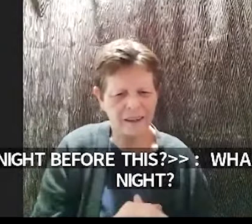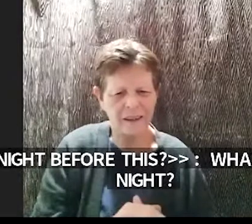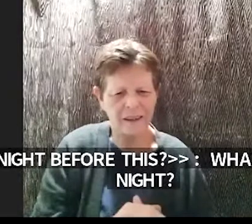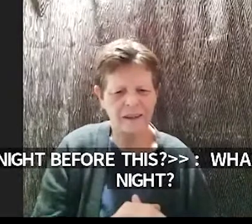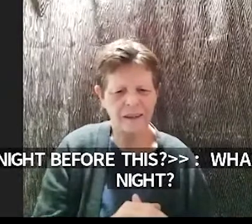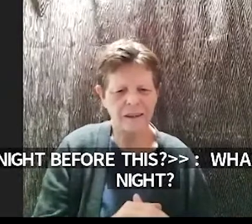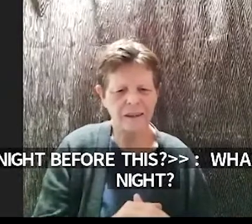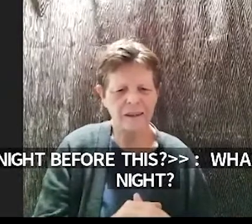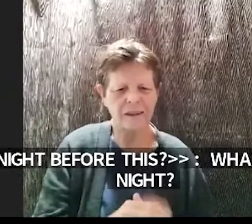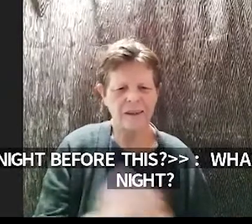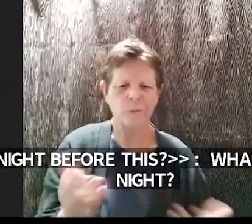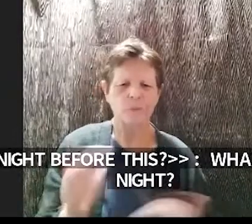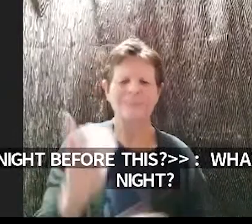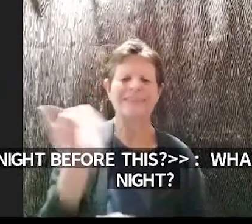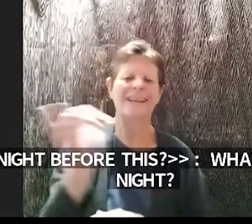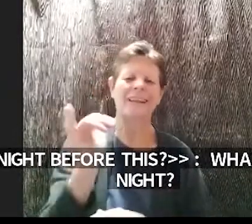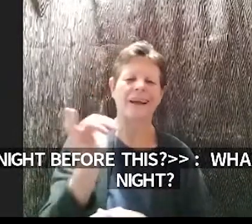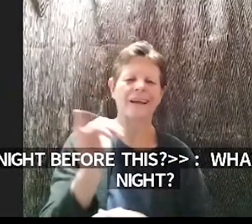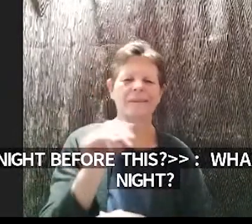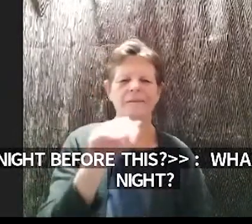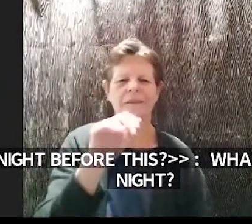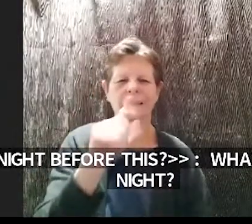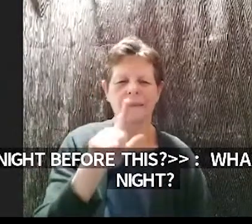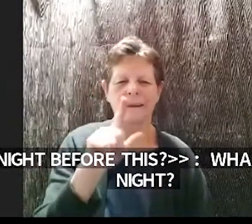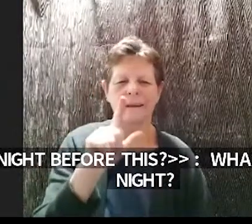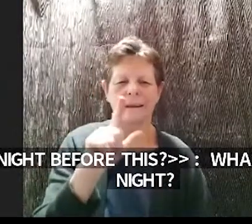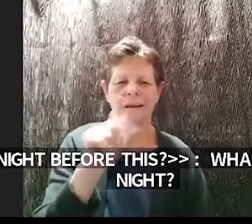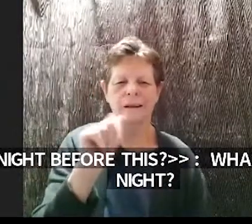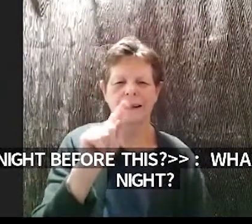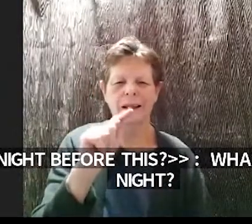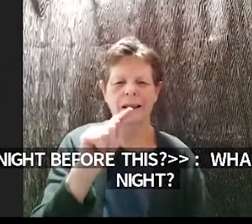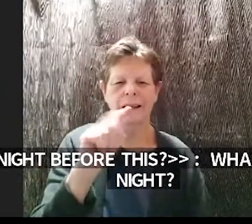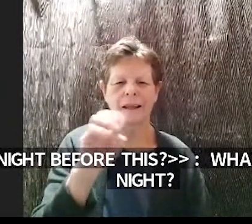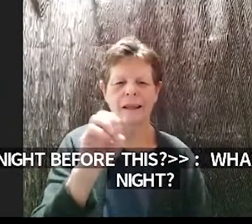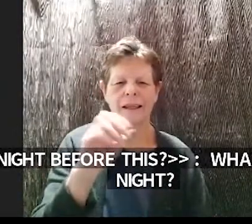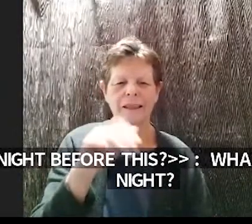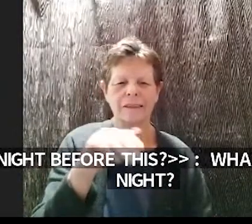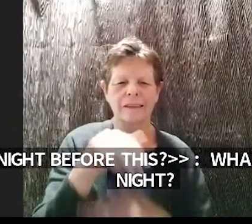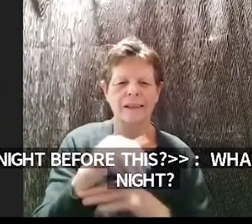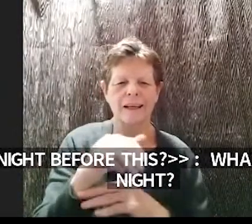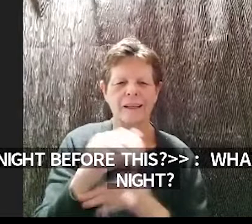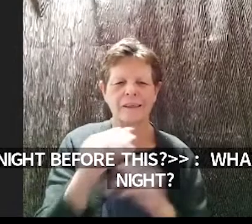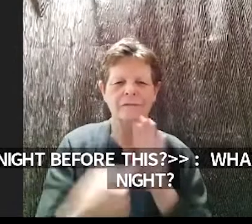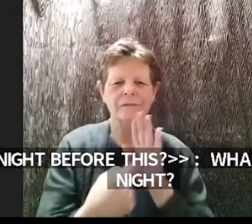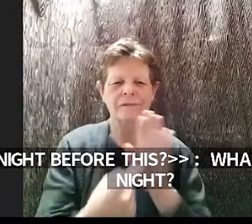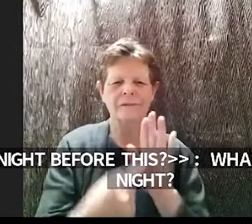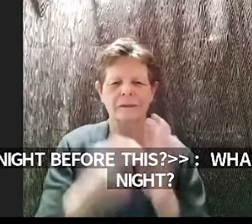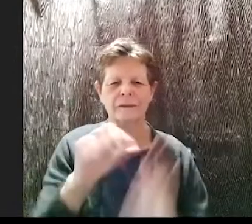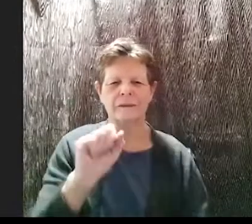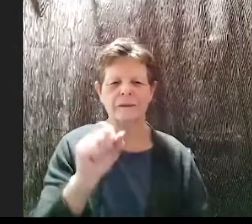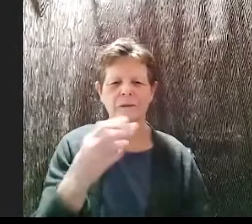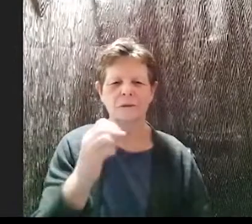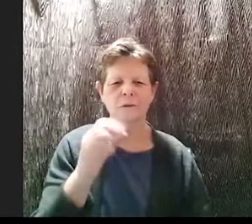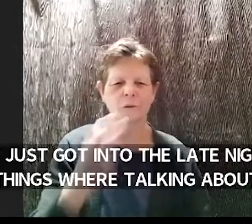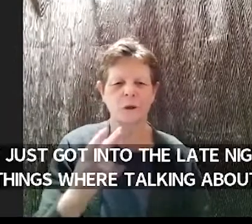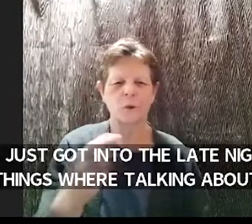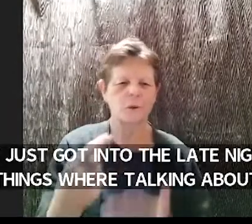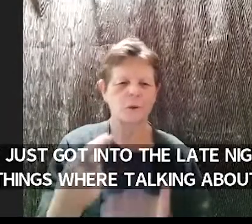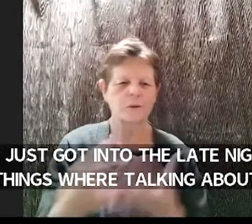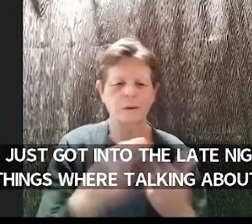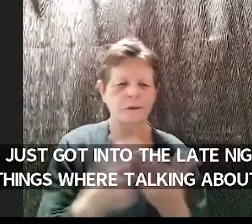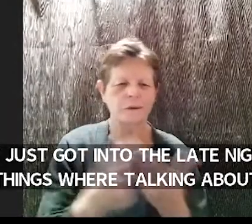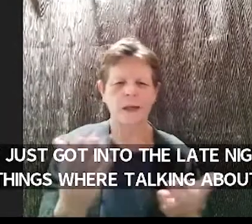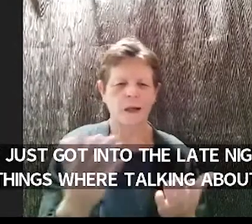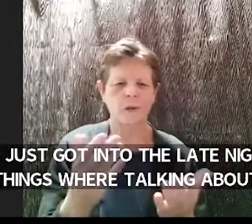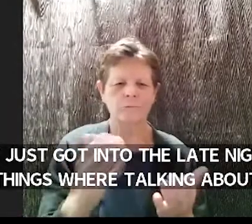late night show end of things where um talking about the anarchism lefty politics that got got